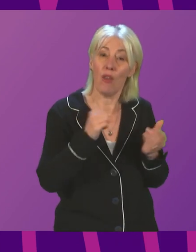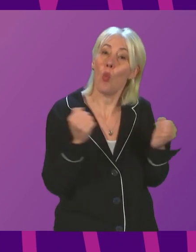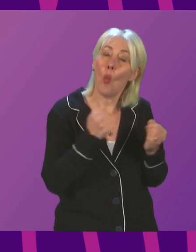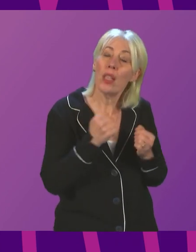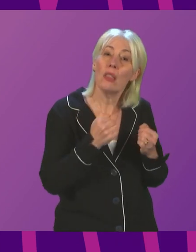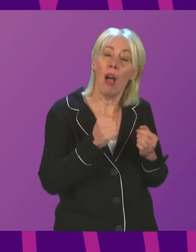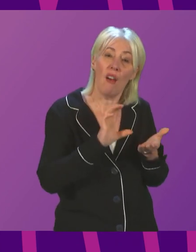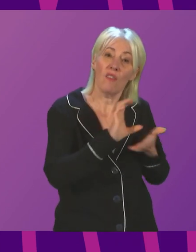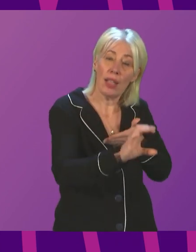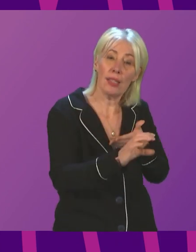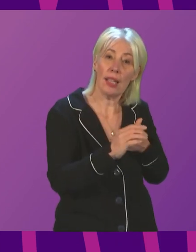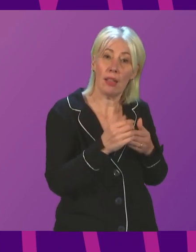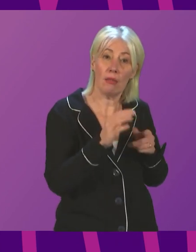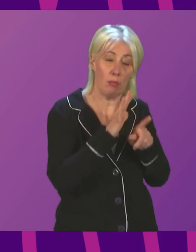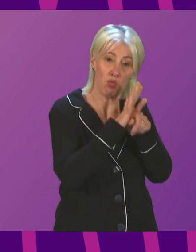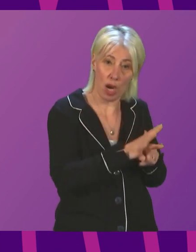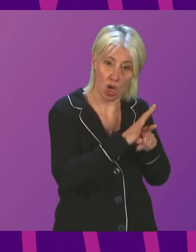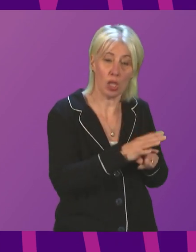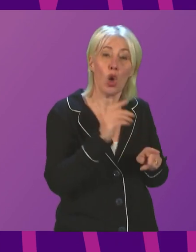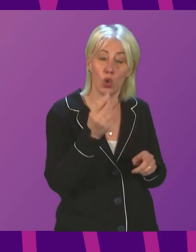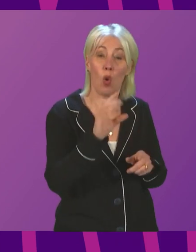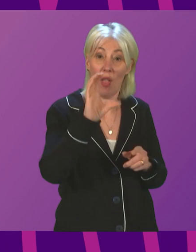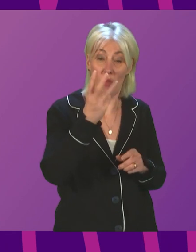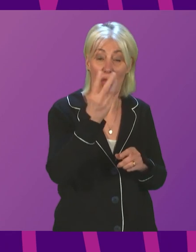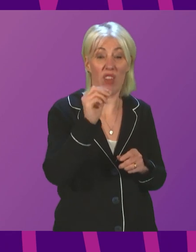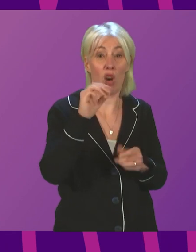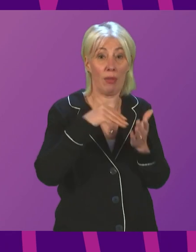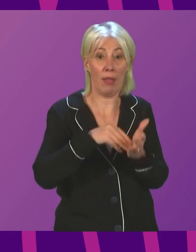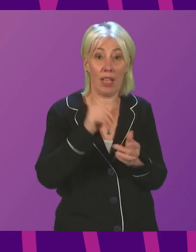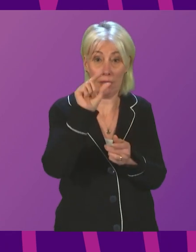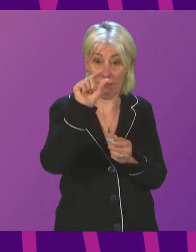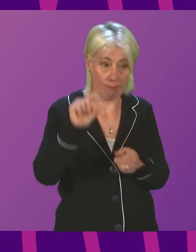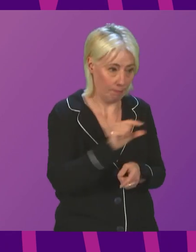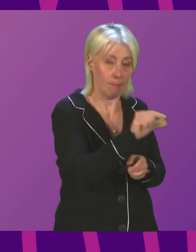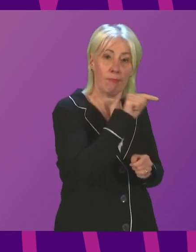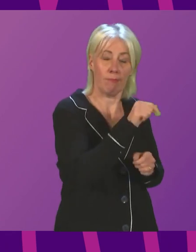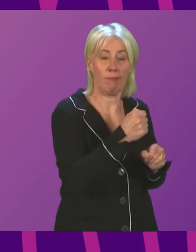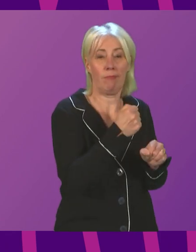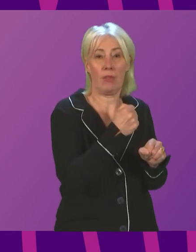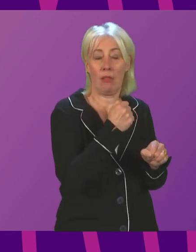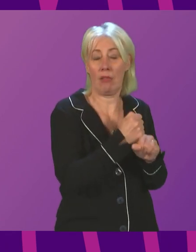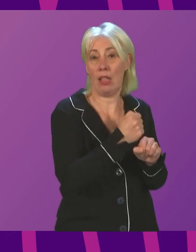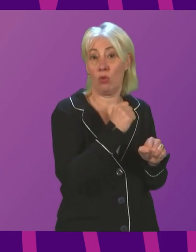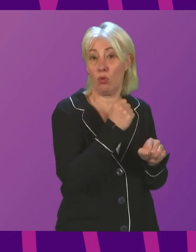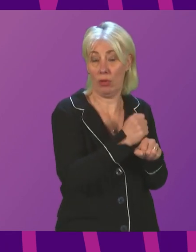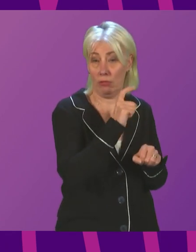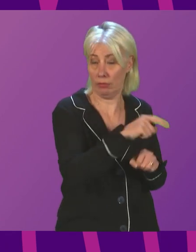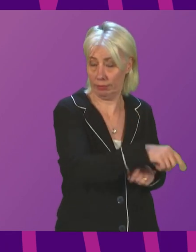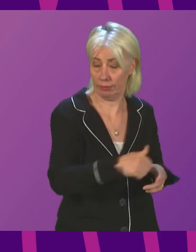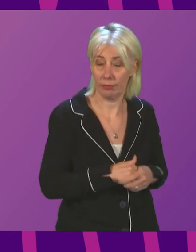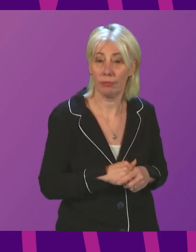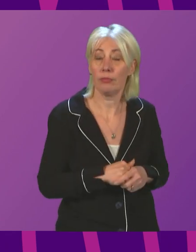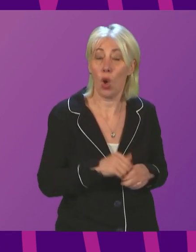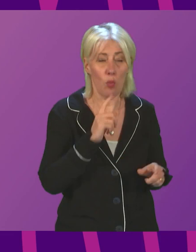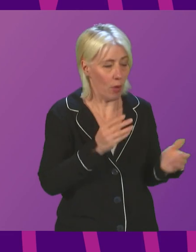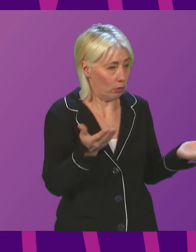pressures that were announced by the Health and Social Care Secretary some weeks ago and that will obviously be the subject of discussion with the